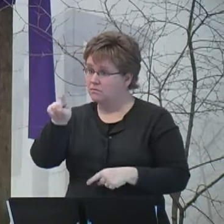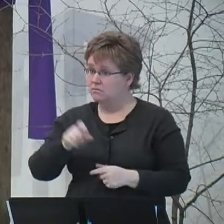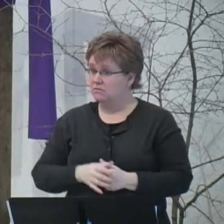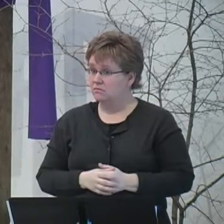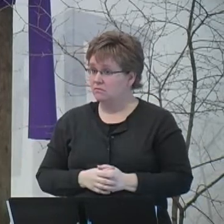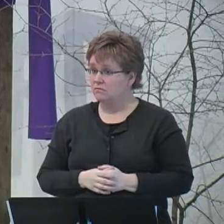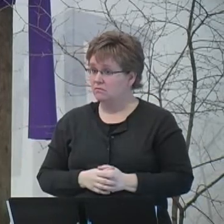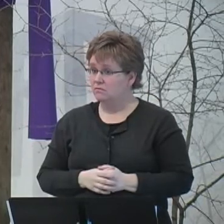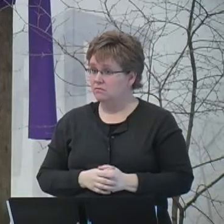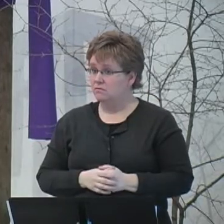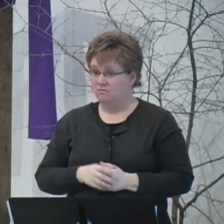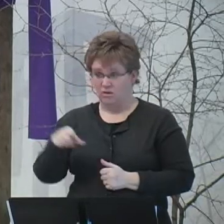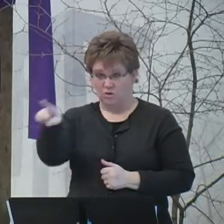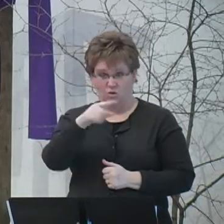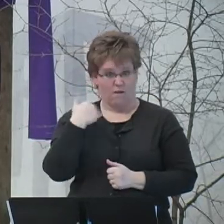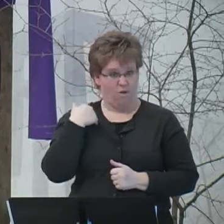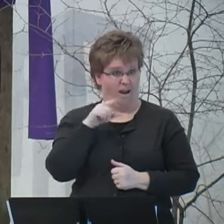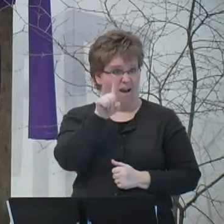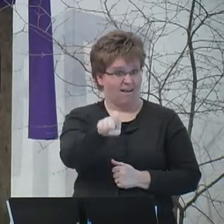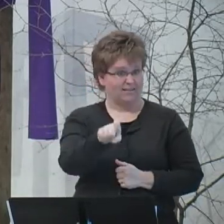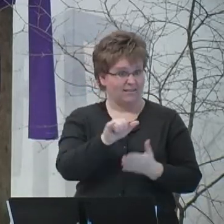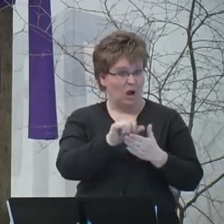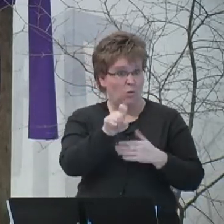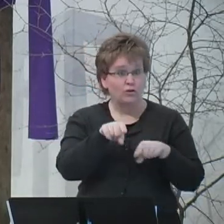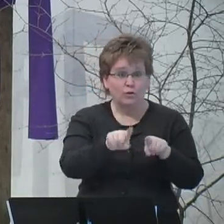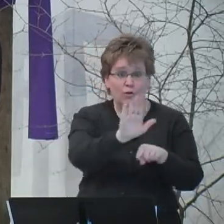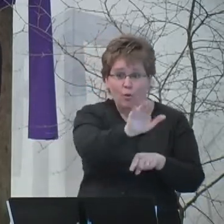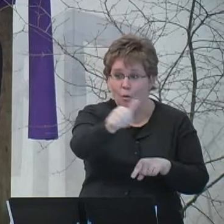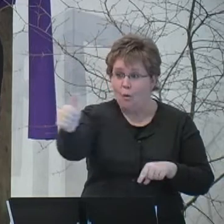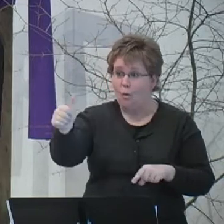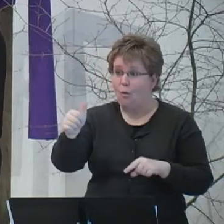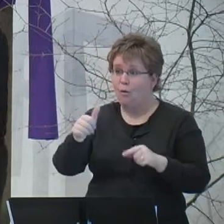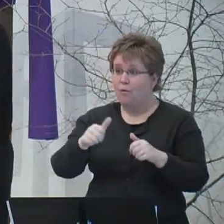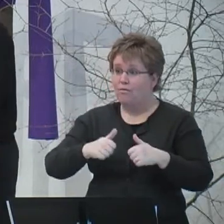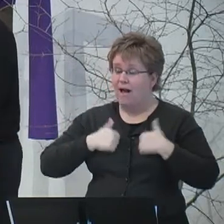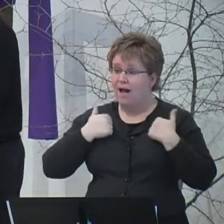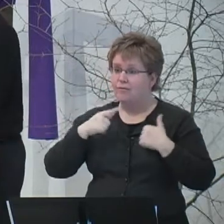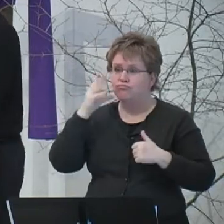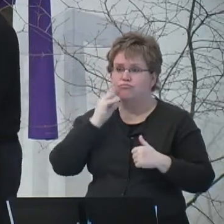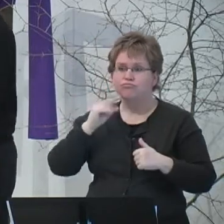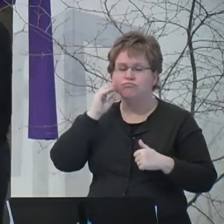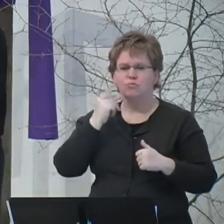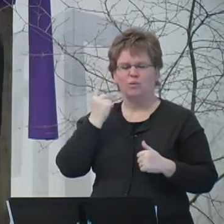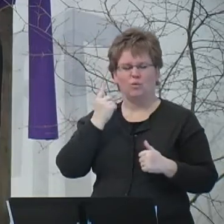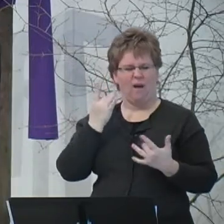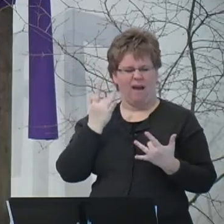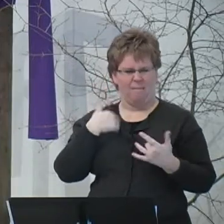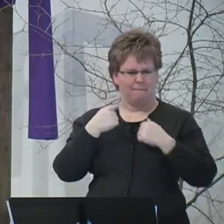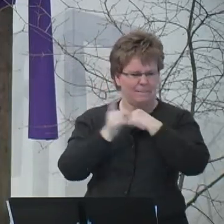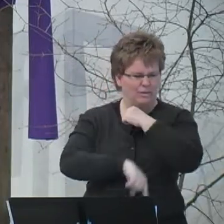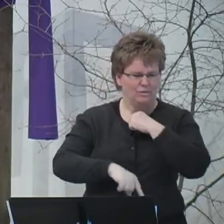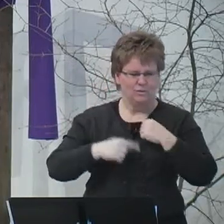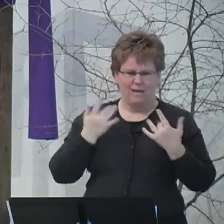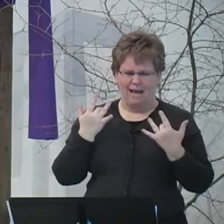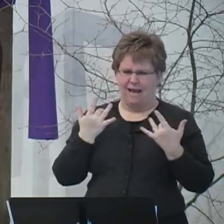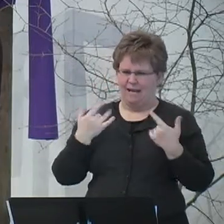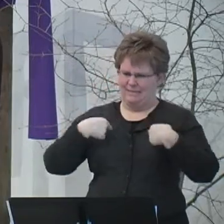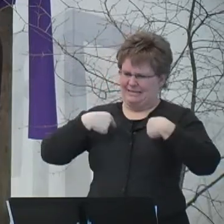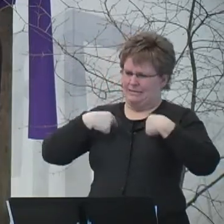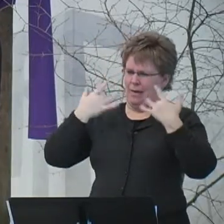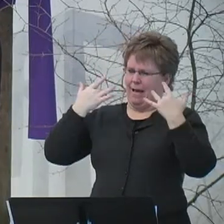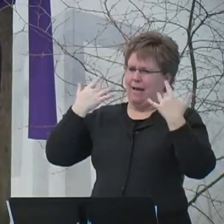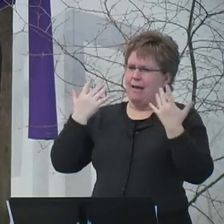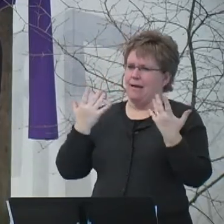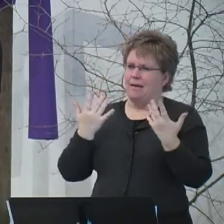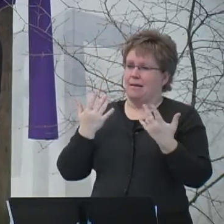Have you ever asked those questions in your life? You know, in your heart of hearts, have you wondered maybe if